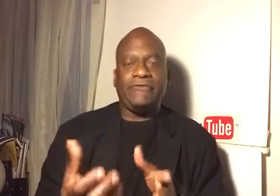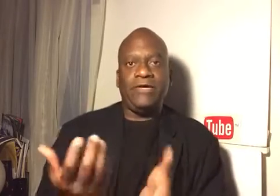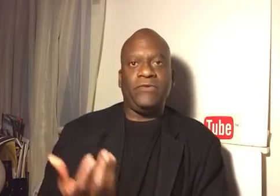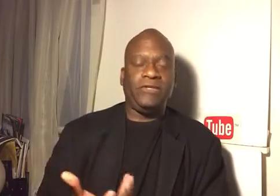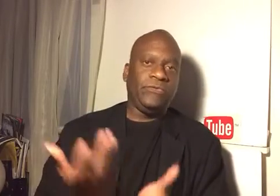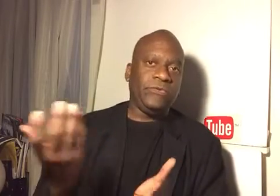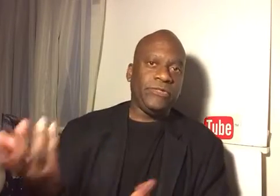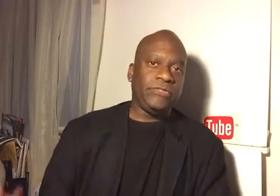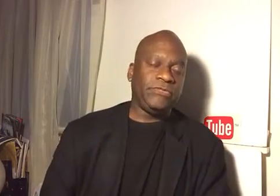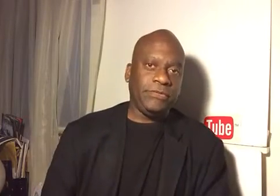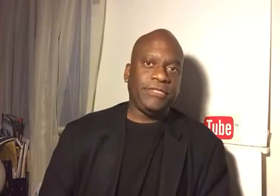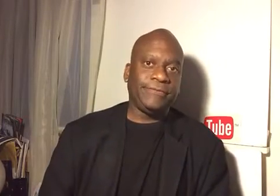evaluated the Warriors situation.